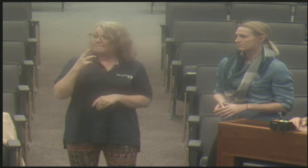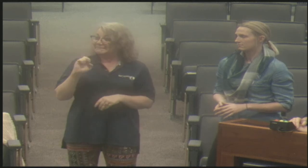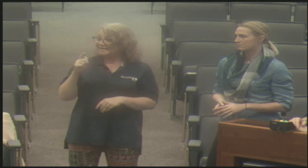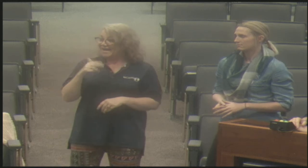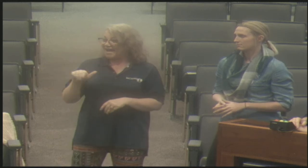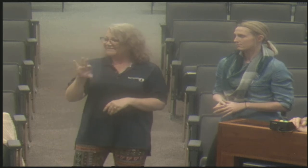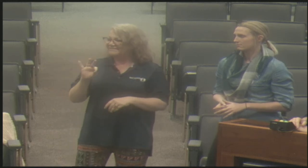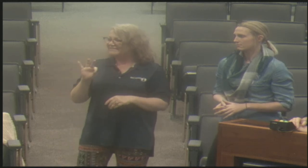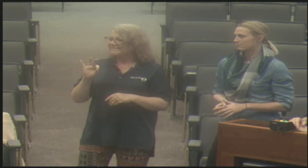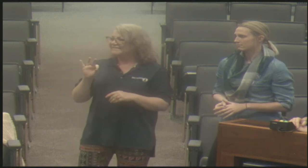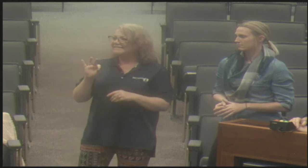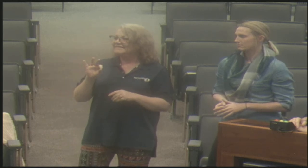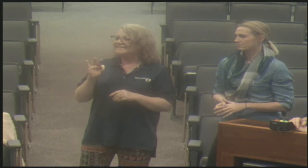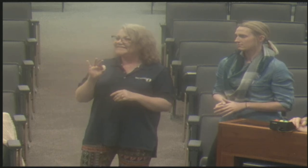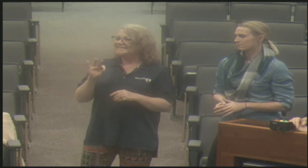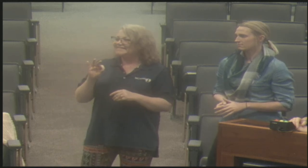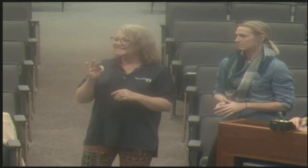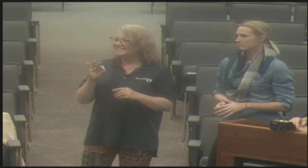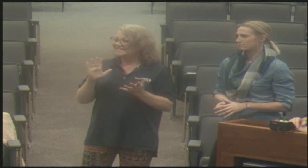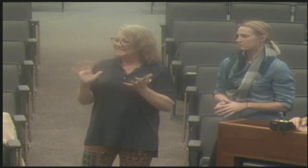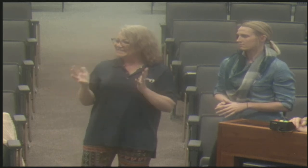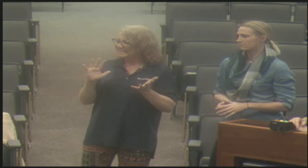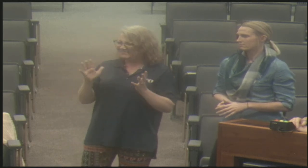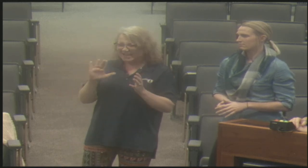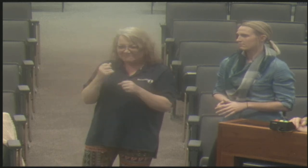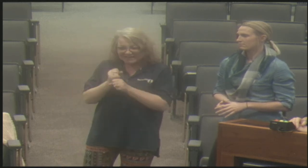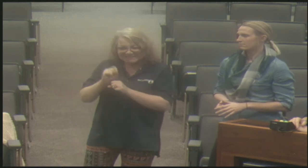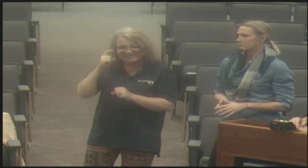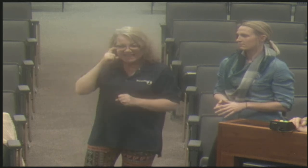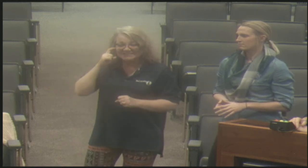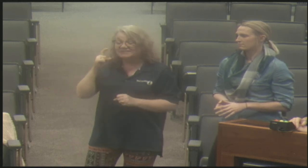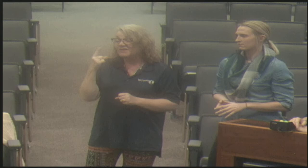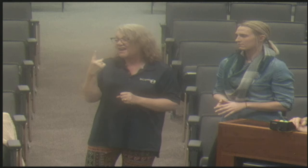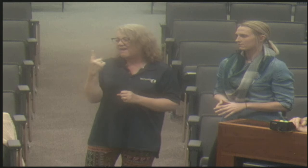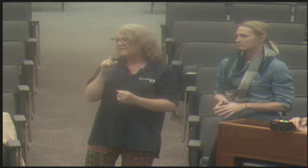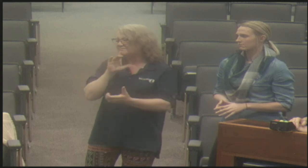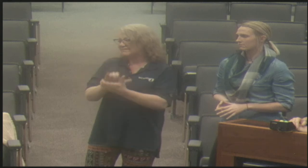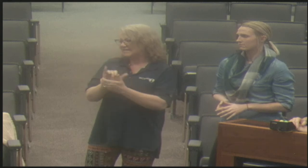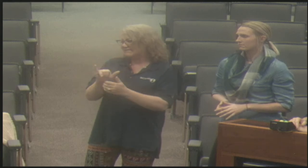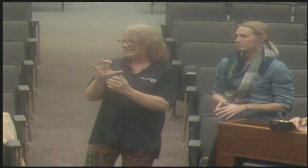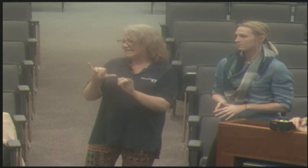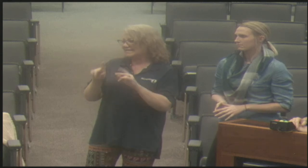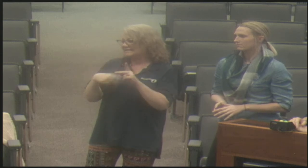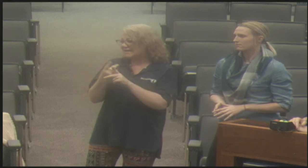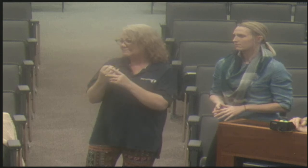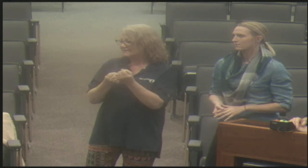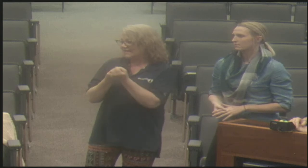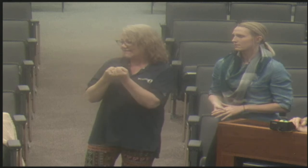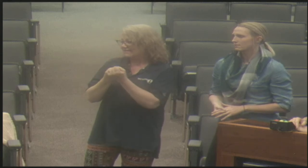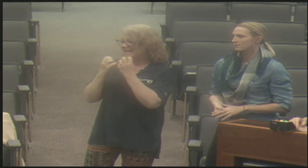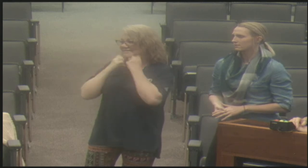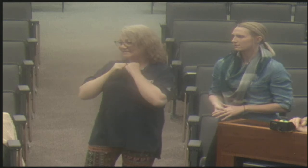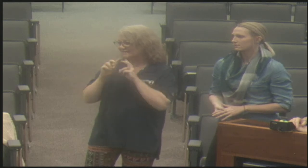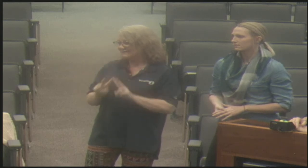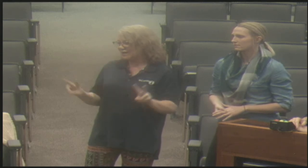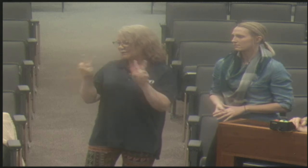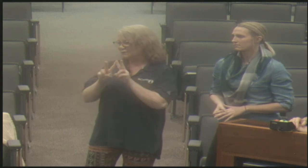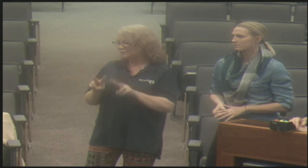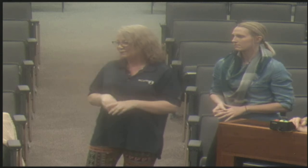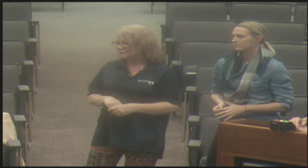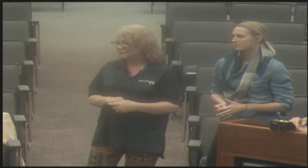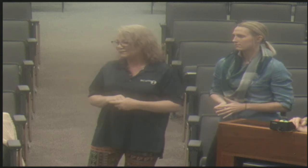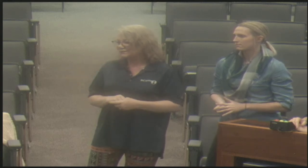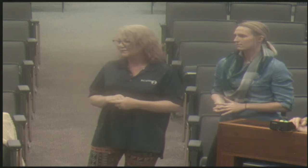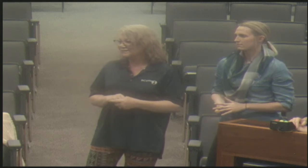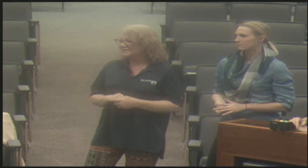Um, so that's what I'm trying to do is advocate, teach them how to advocate for themselves, not so much advocate on their behalf. That's my